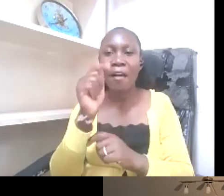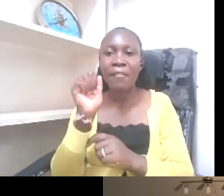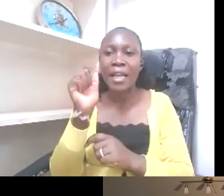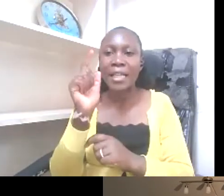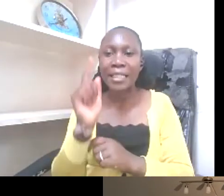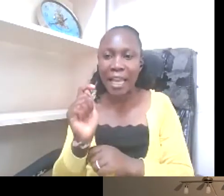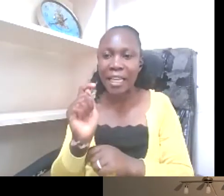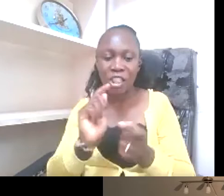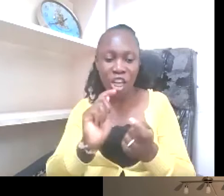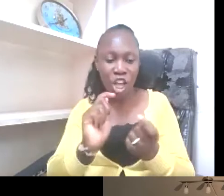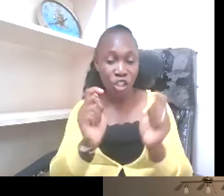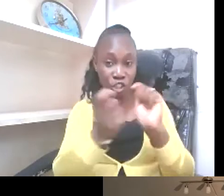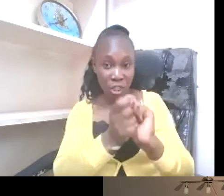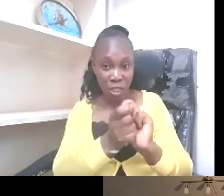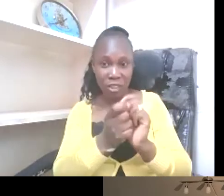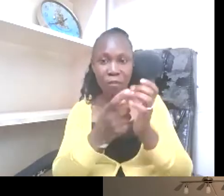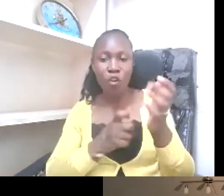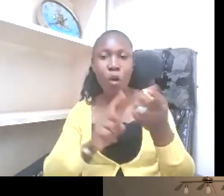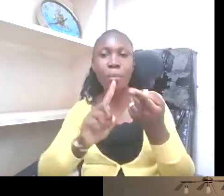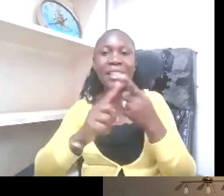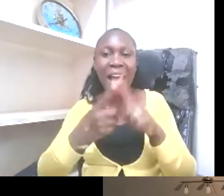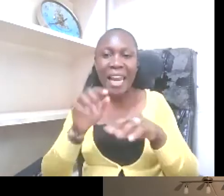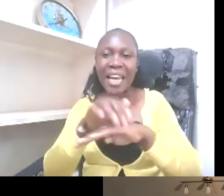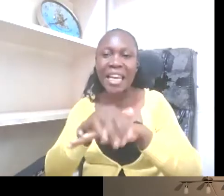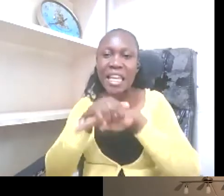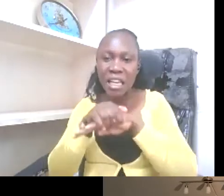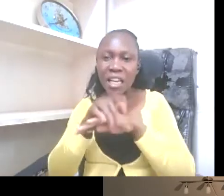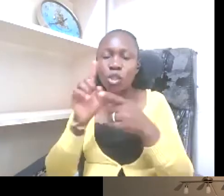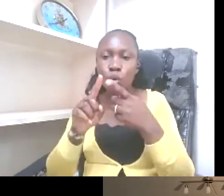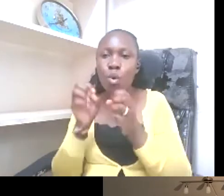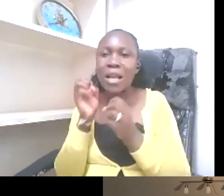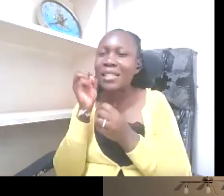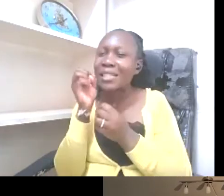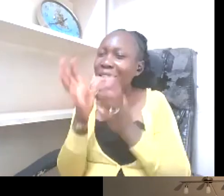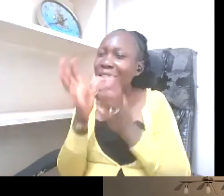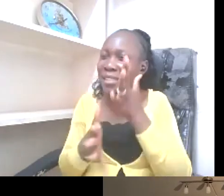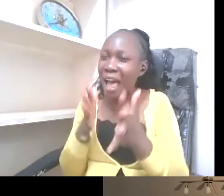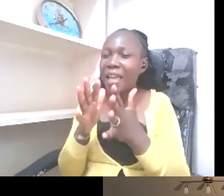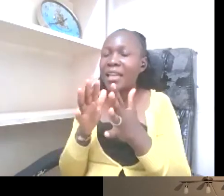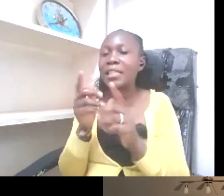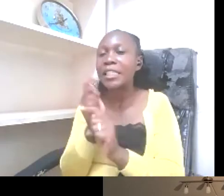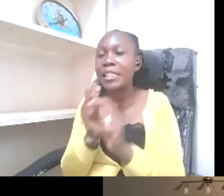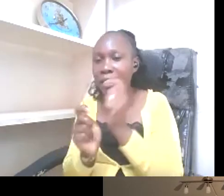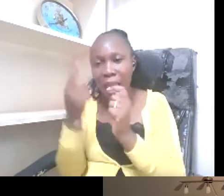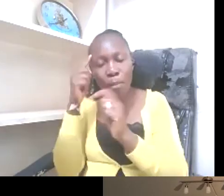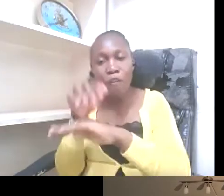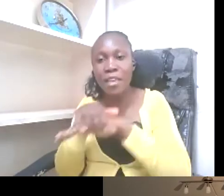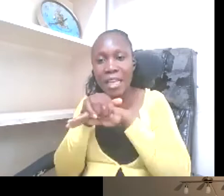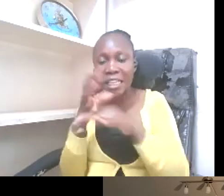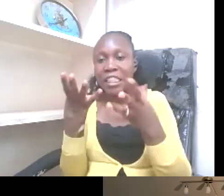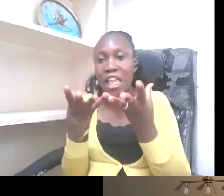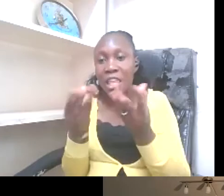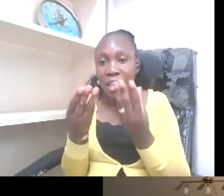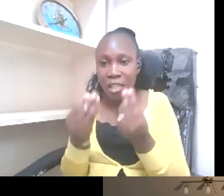standard English to more signed versions that are easier to actually follow